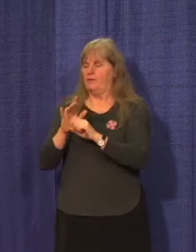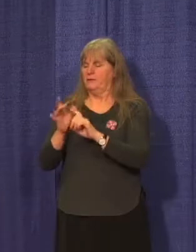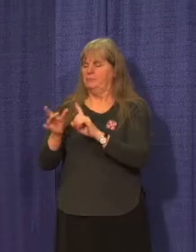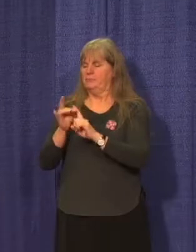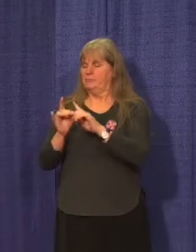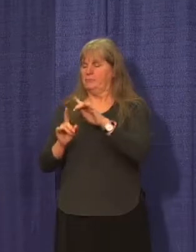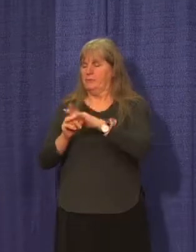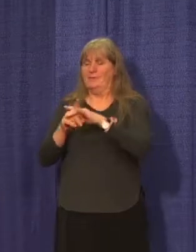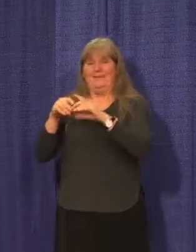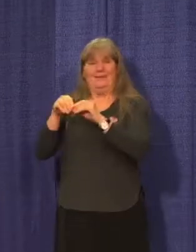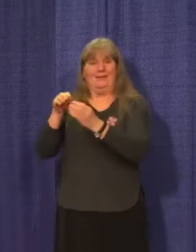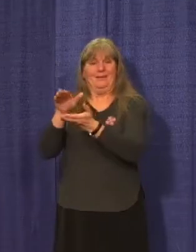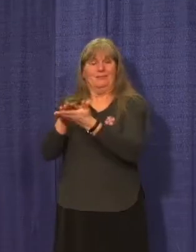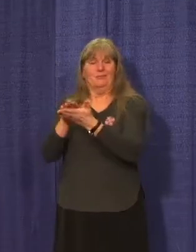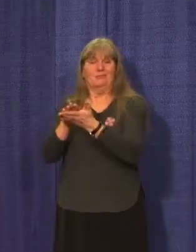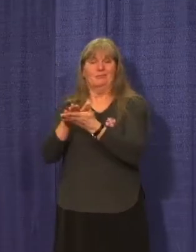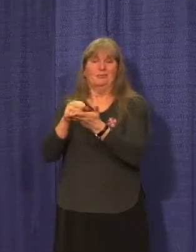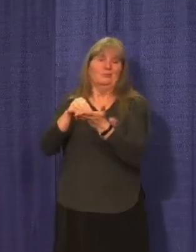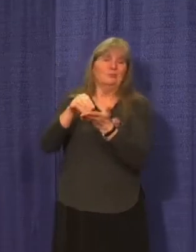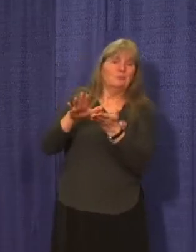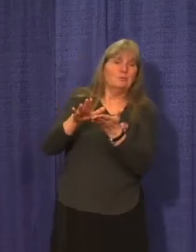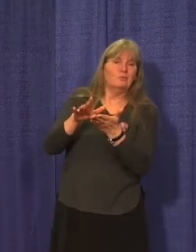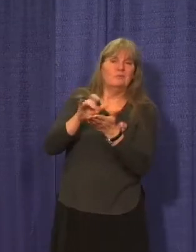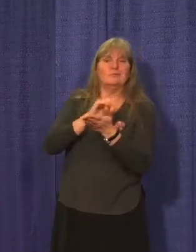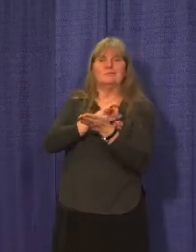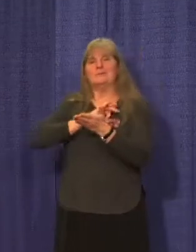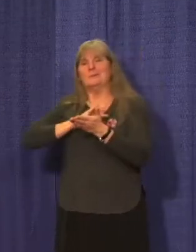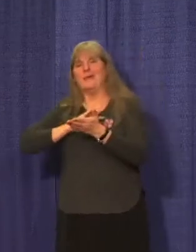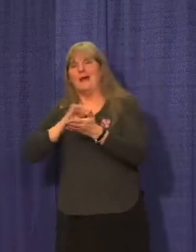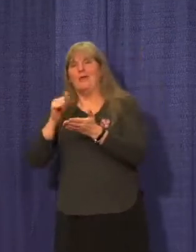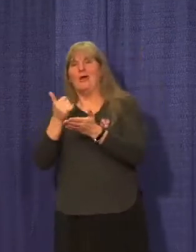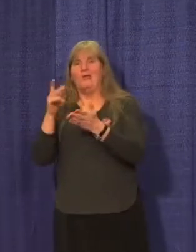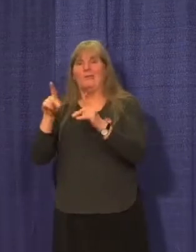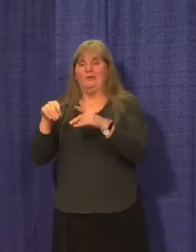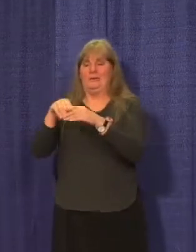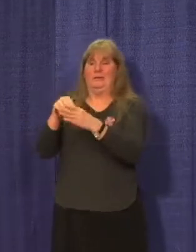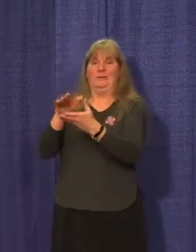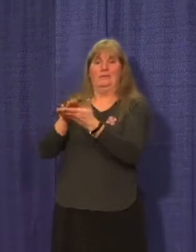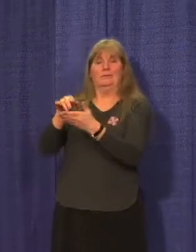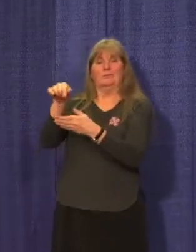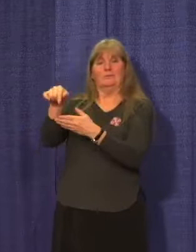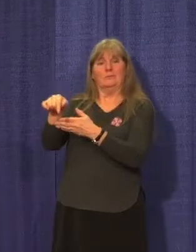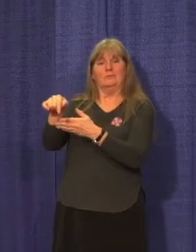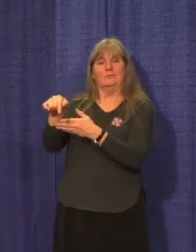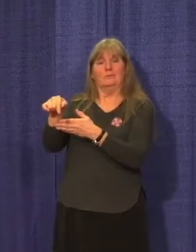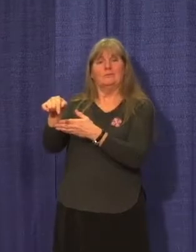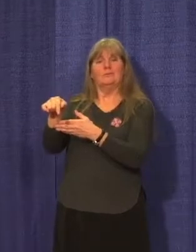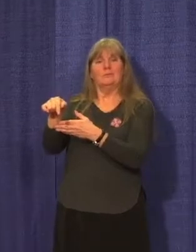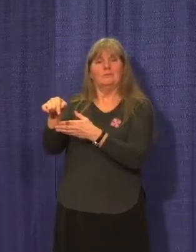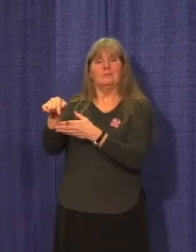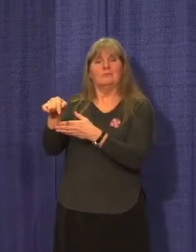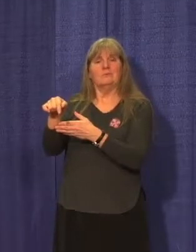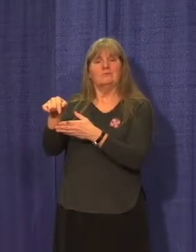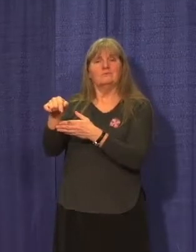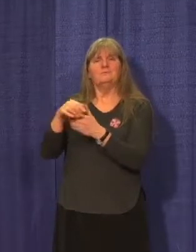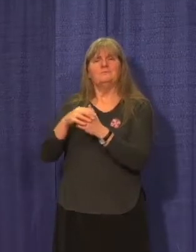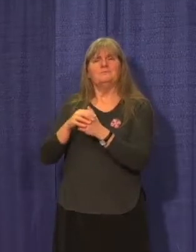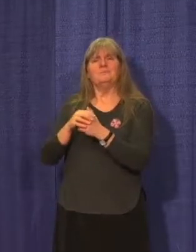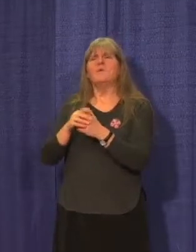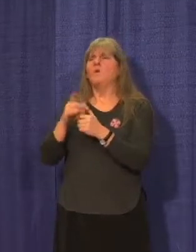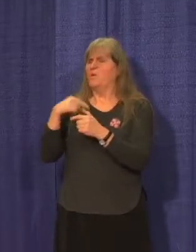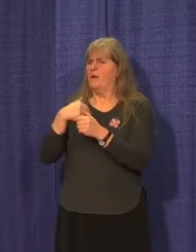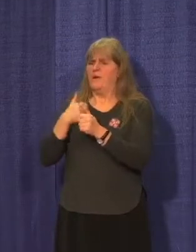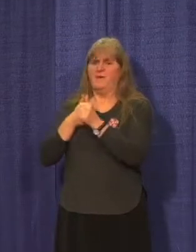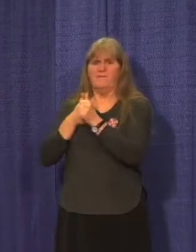a student or a staff member or others that might work educators in the school, we would